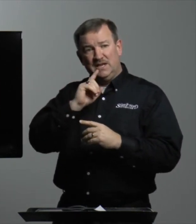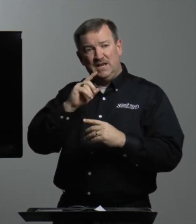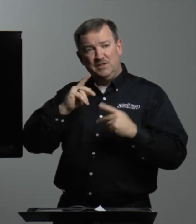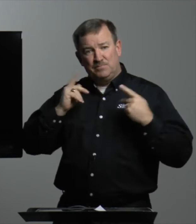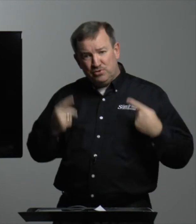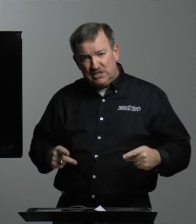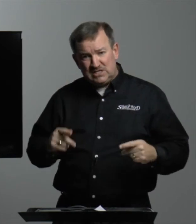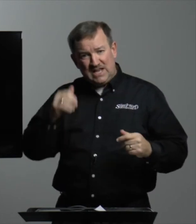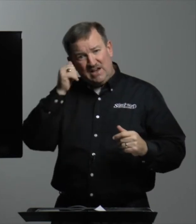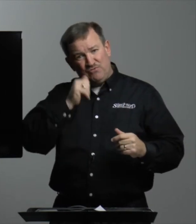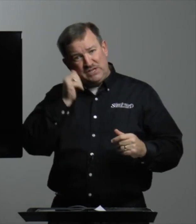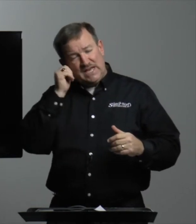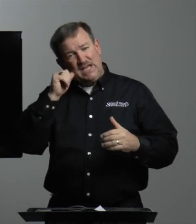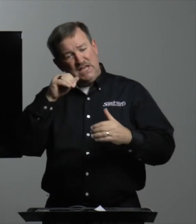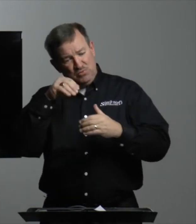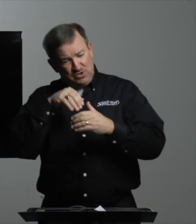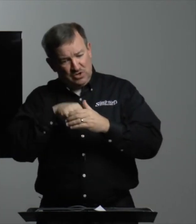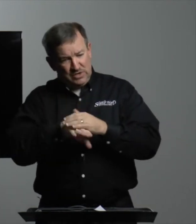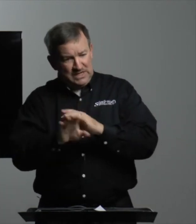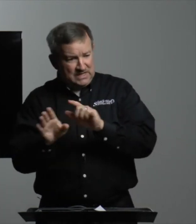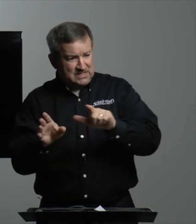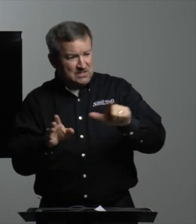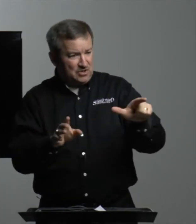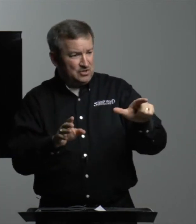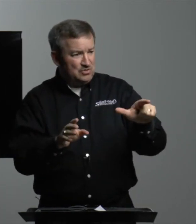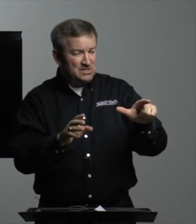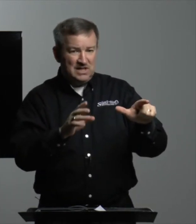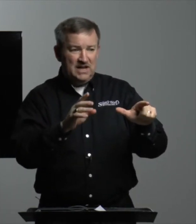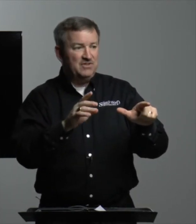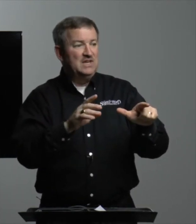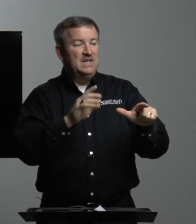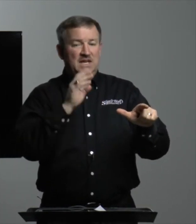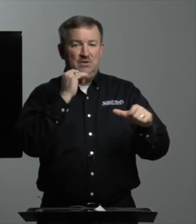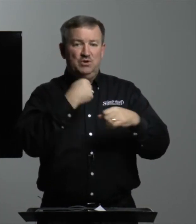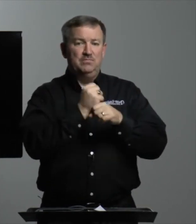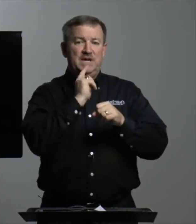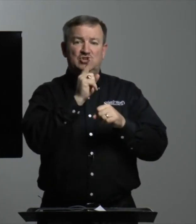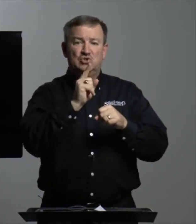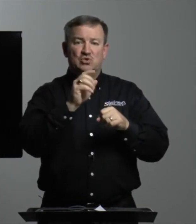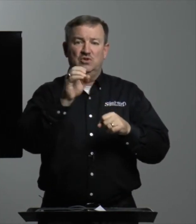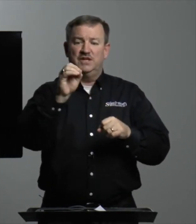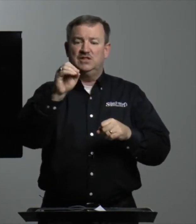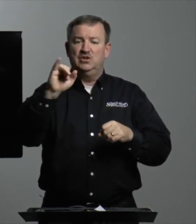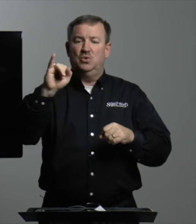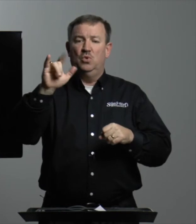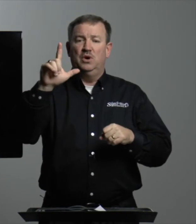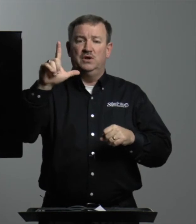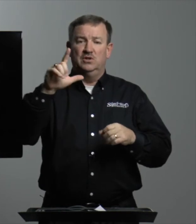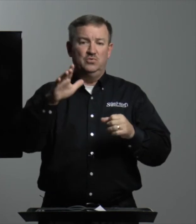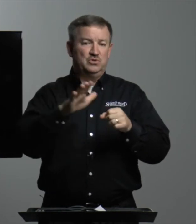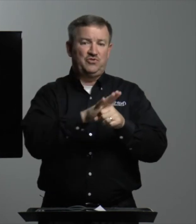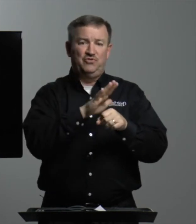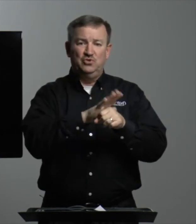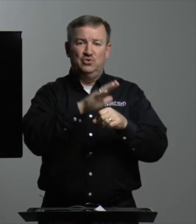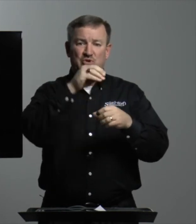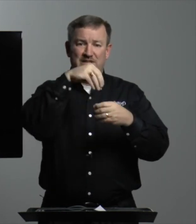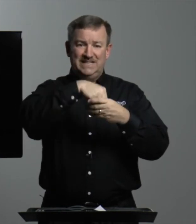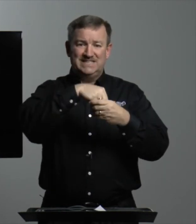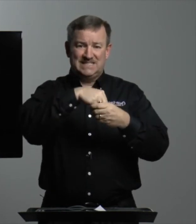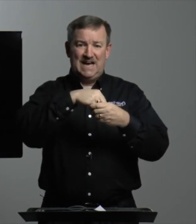the priest, every day he would go in as he turned to his left, he would make sure that the oil was full inside